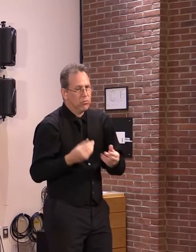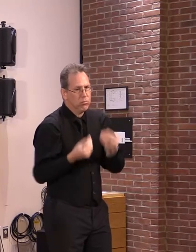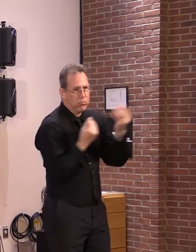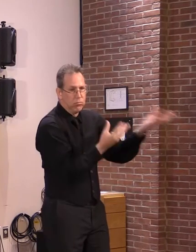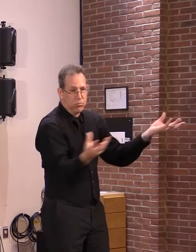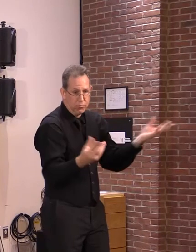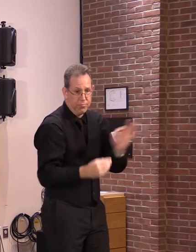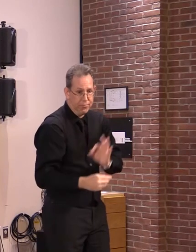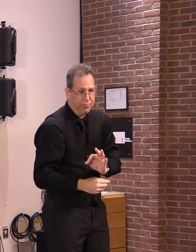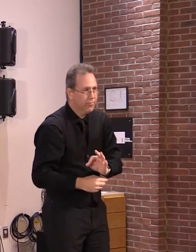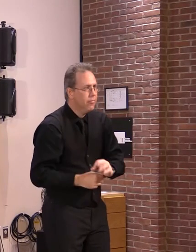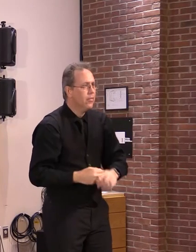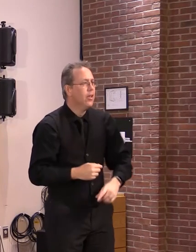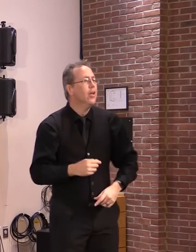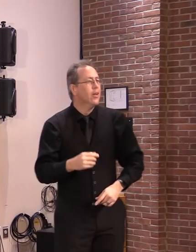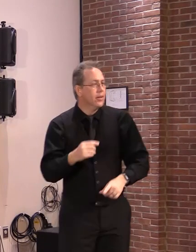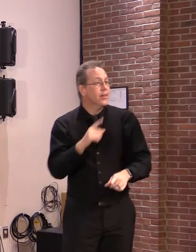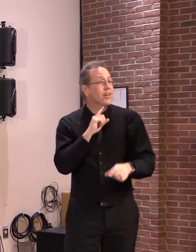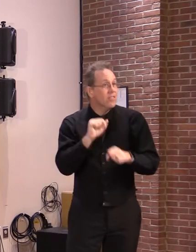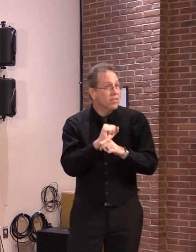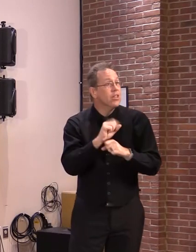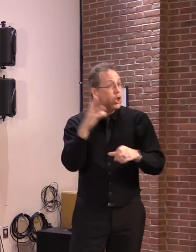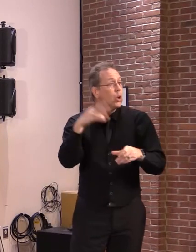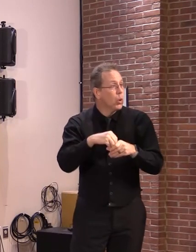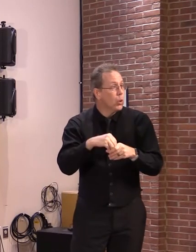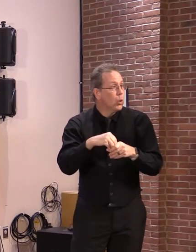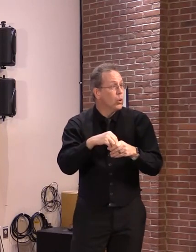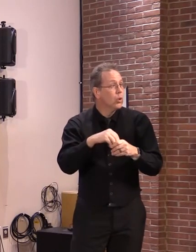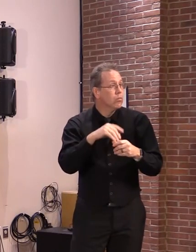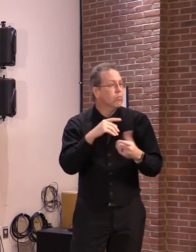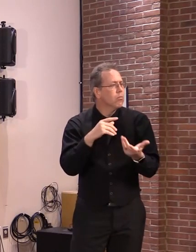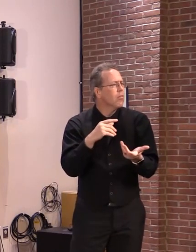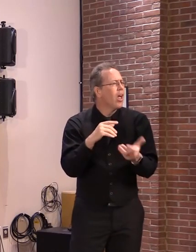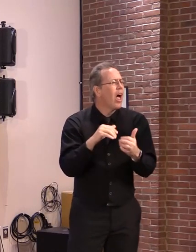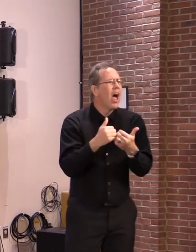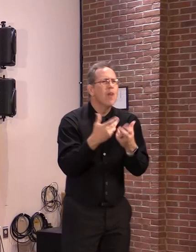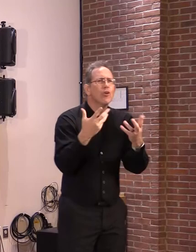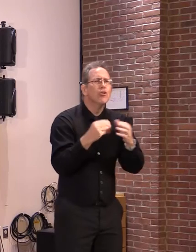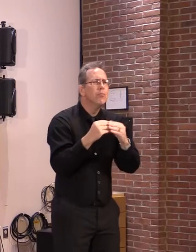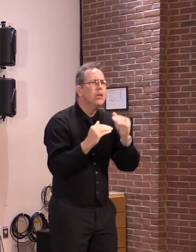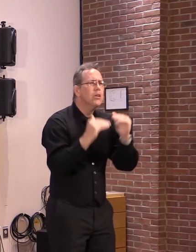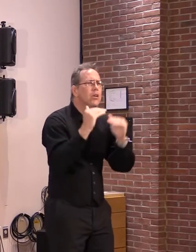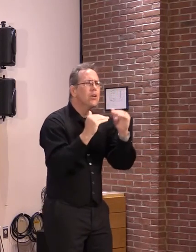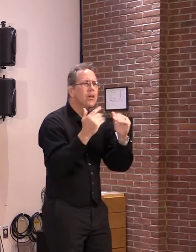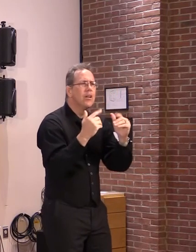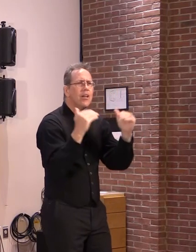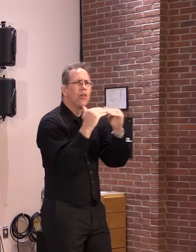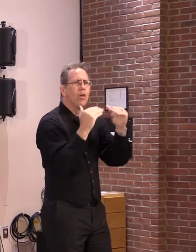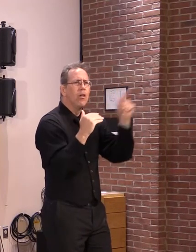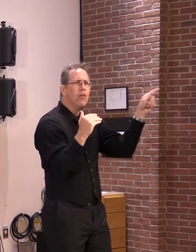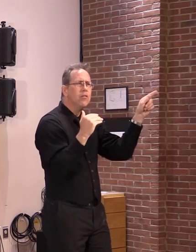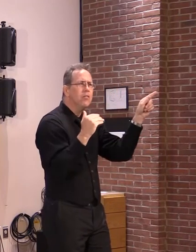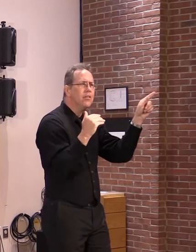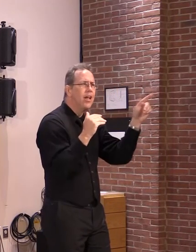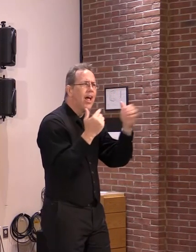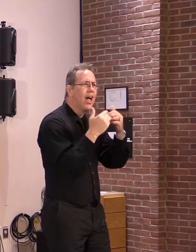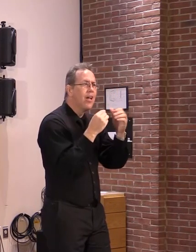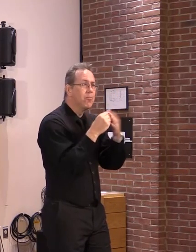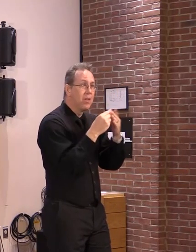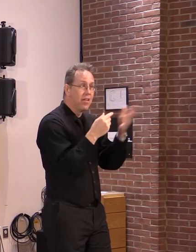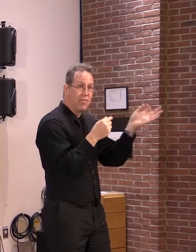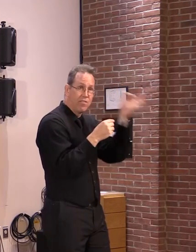If it has been included, how does that square with the federal government? Would that money have coming back from the federal government?